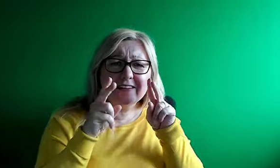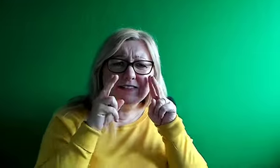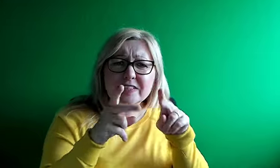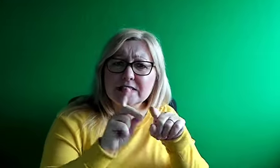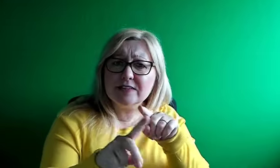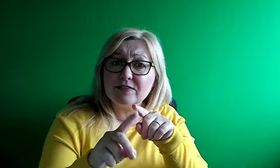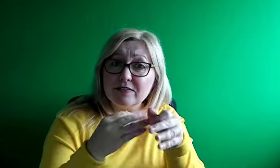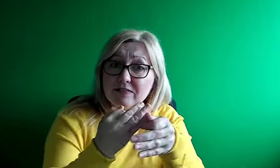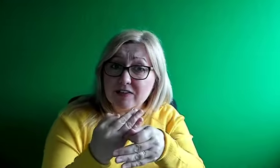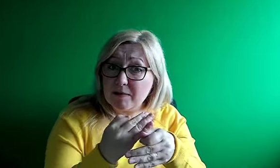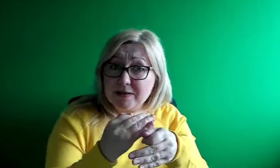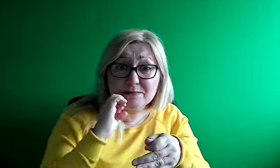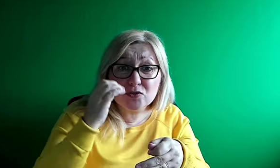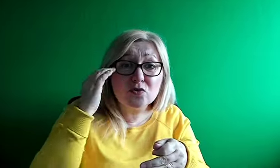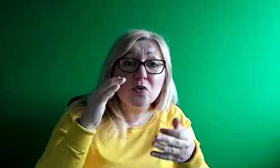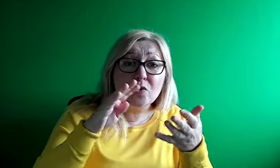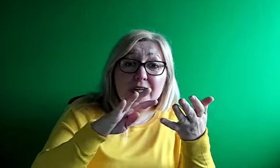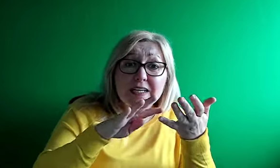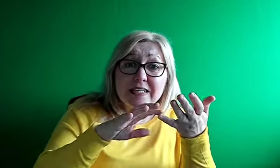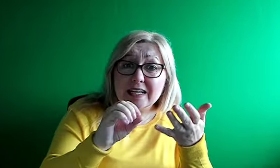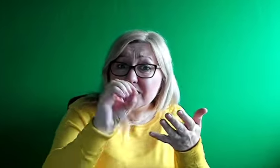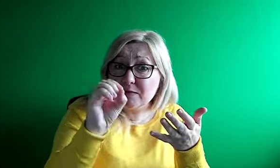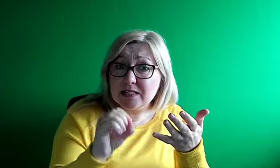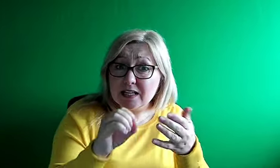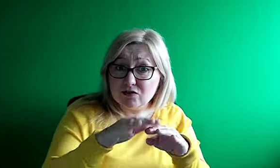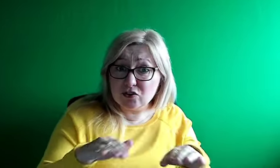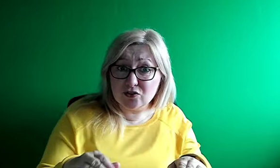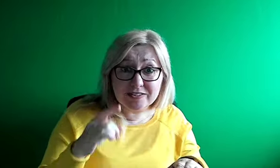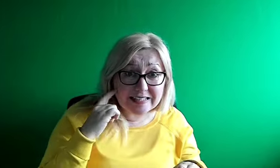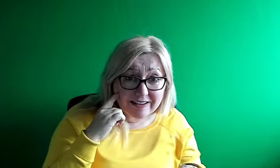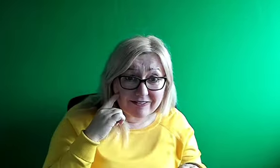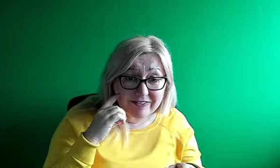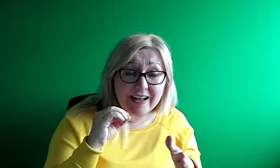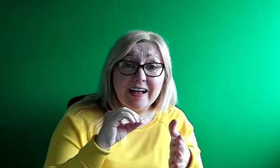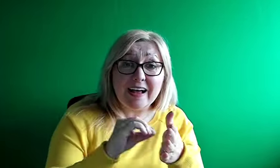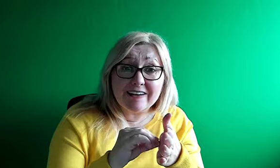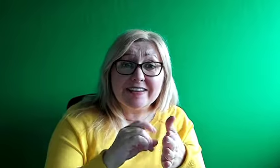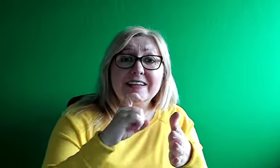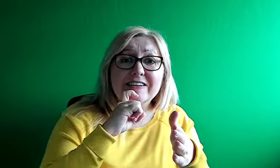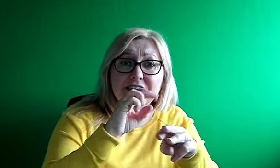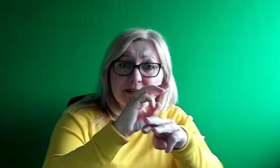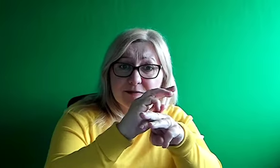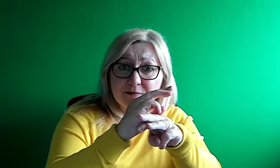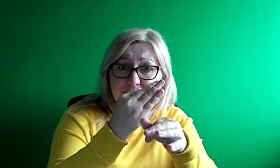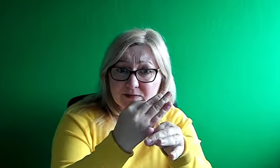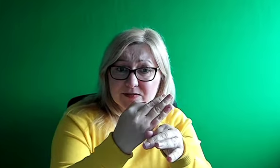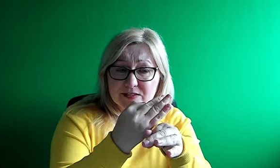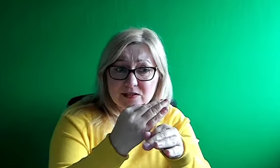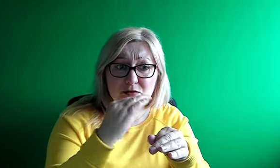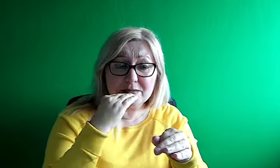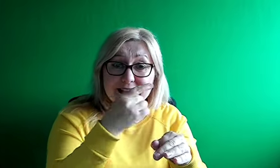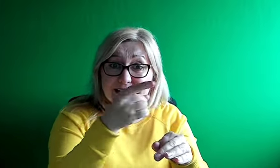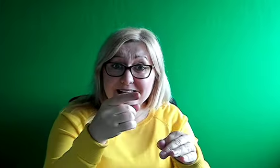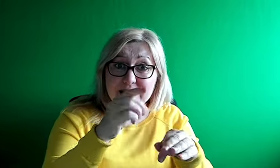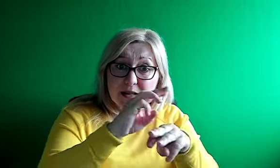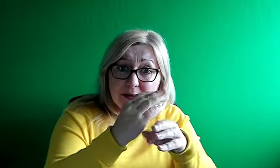children worldwide, they're born to be your parents, and so, you know, that's the first time they're earning signing, which is a whole new world to them,